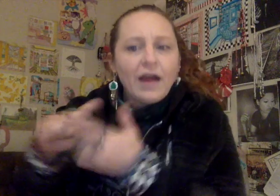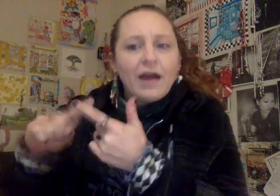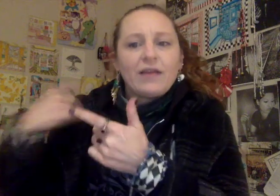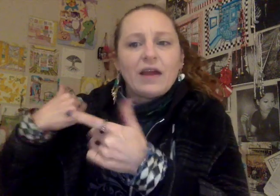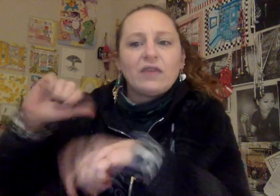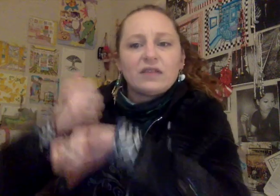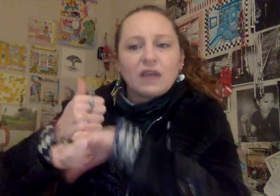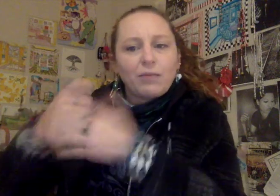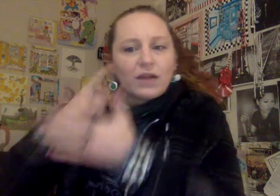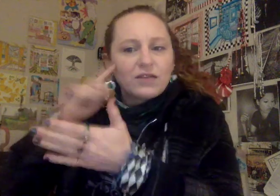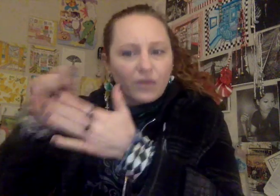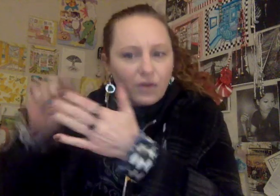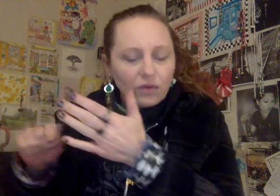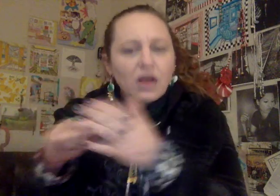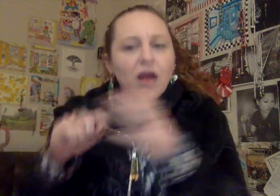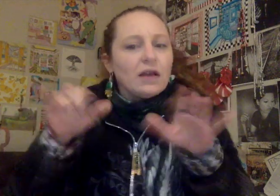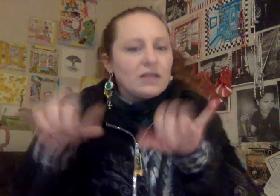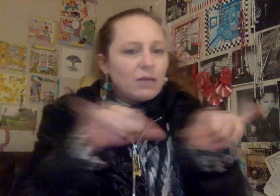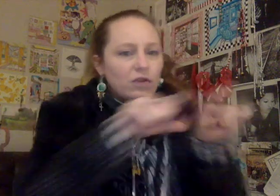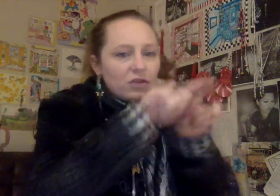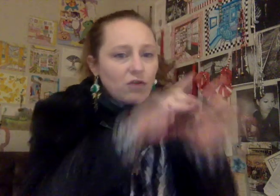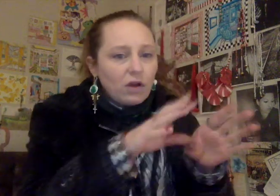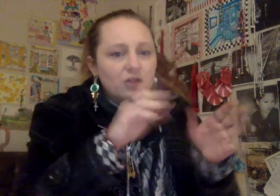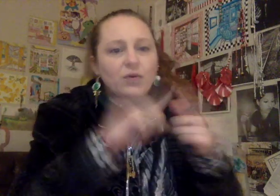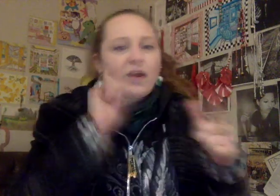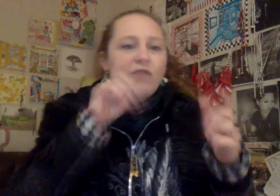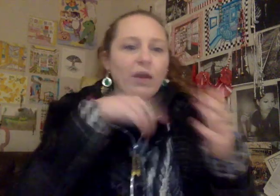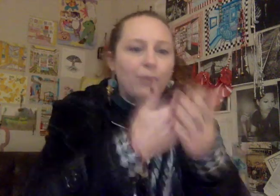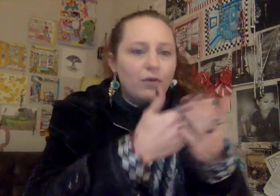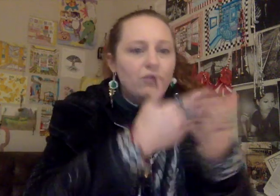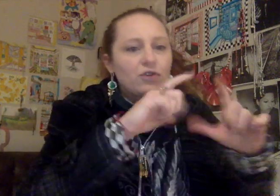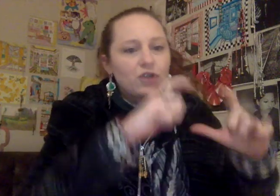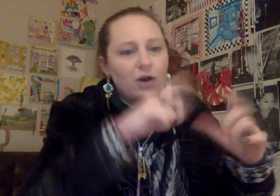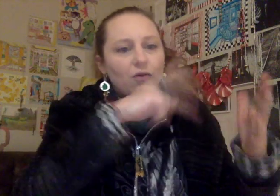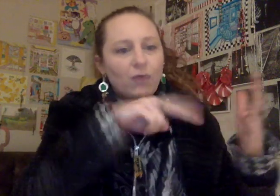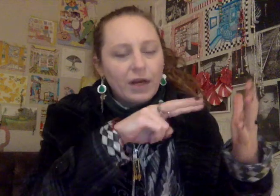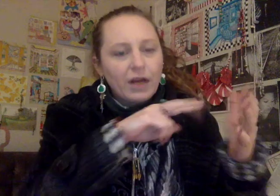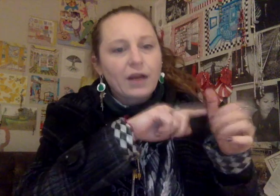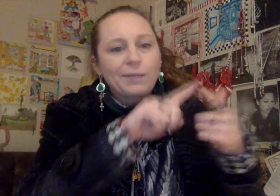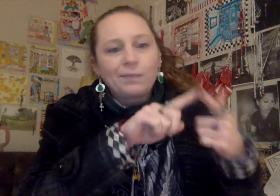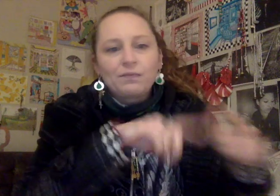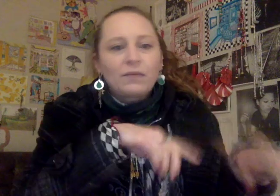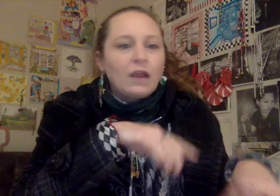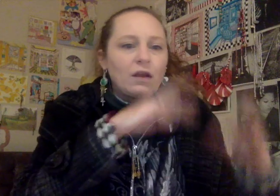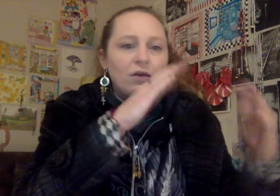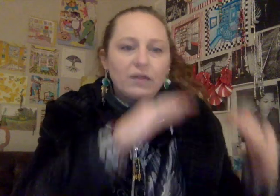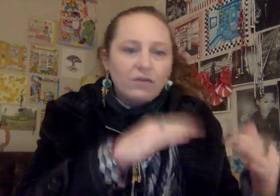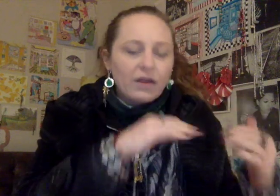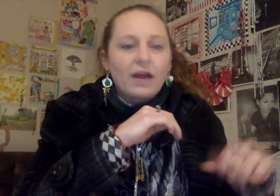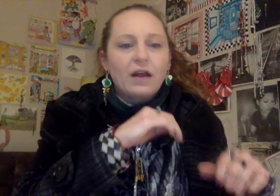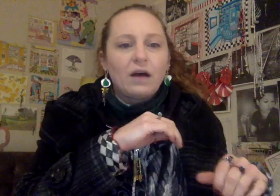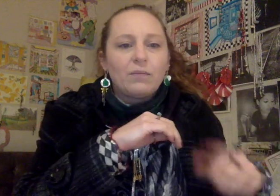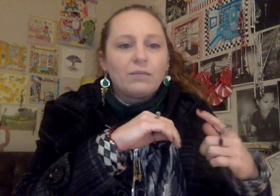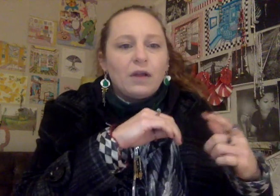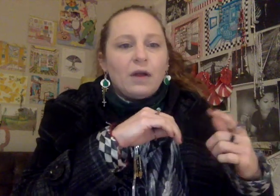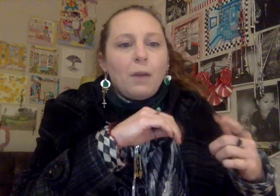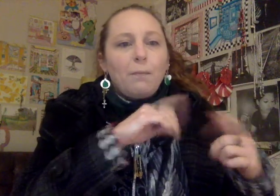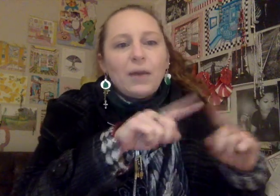and they have a set price for those. Same with astrologers. We have birth chart reading, this or that. But